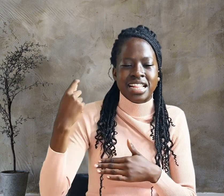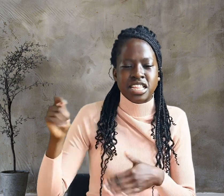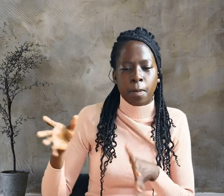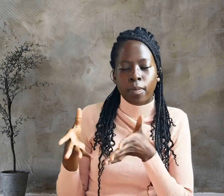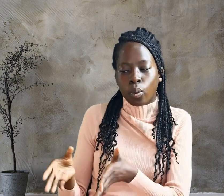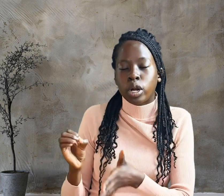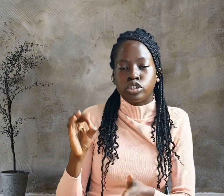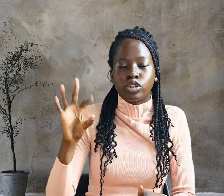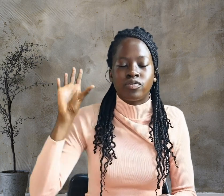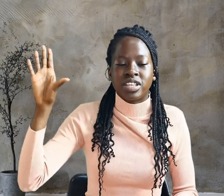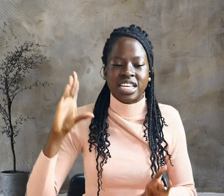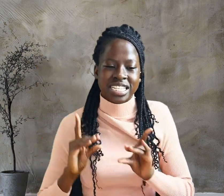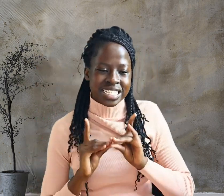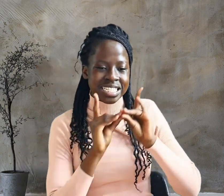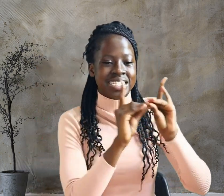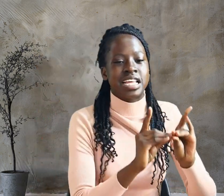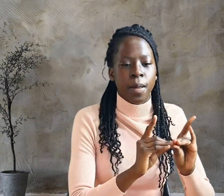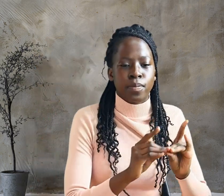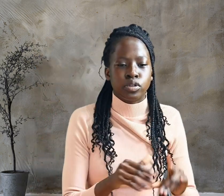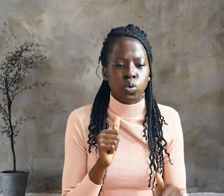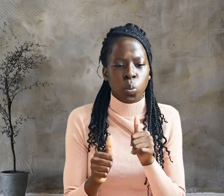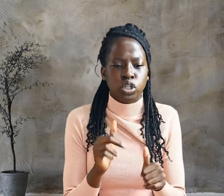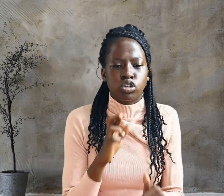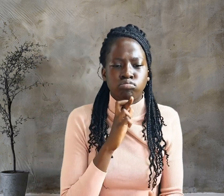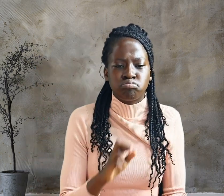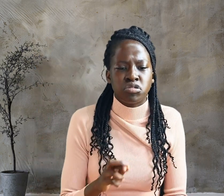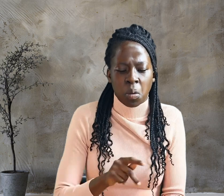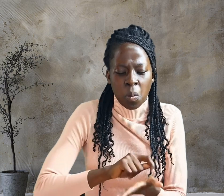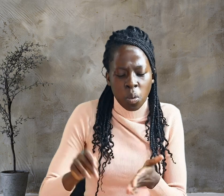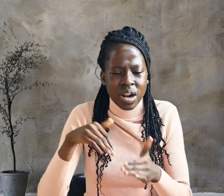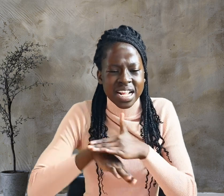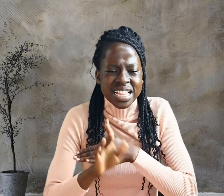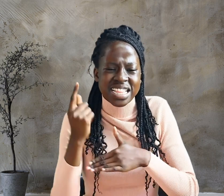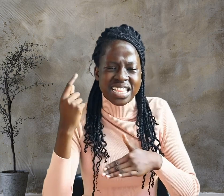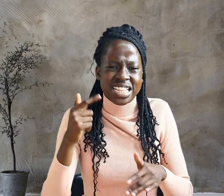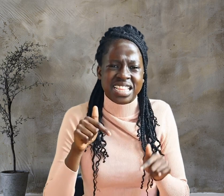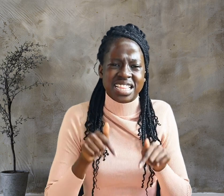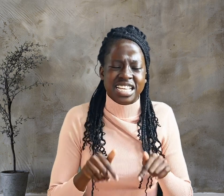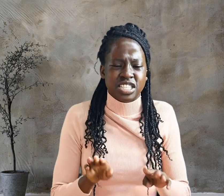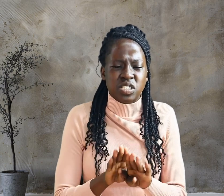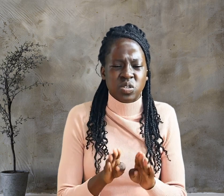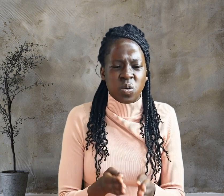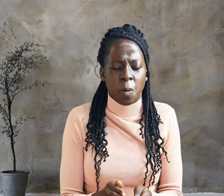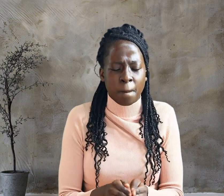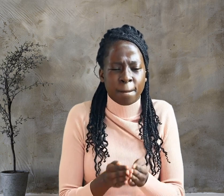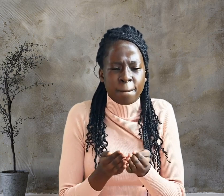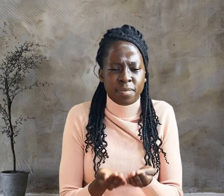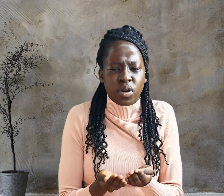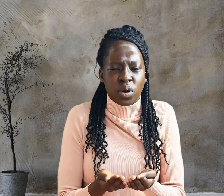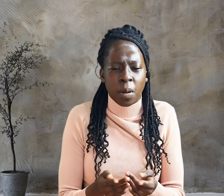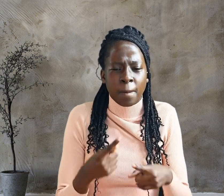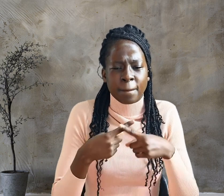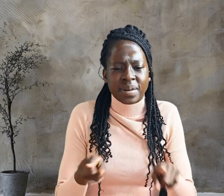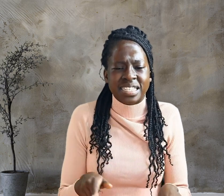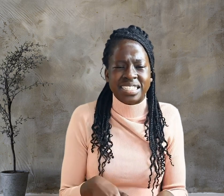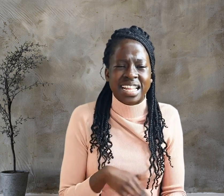book. But these are written that you may believe That Jesus is the Messiah,